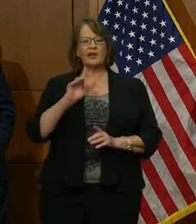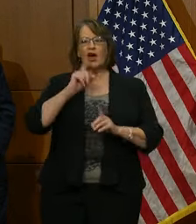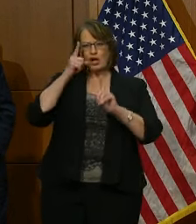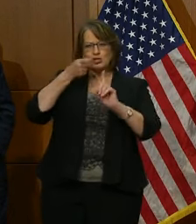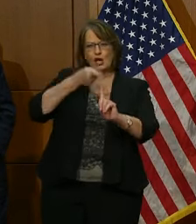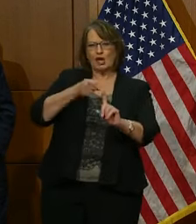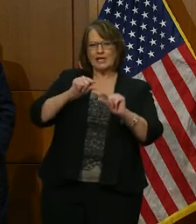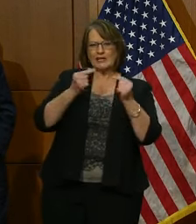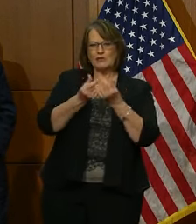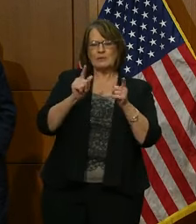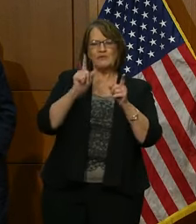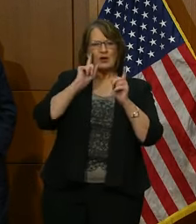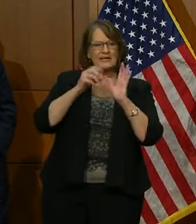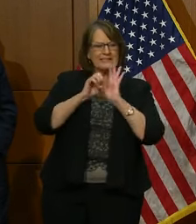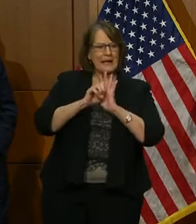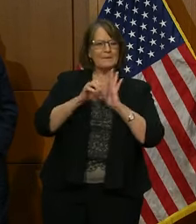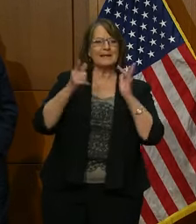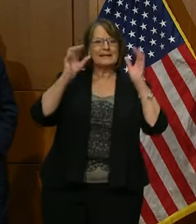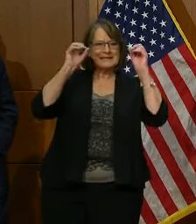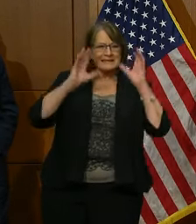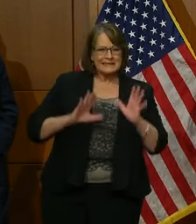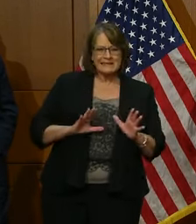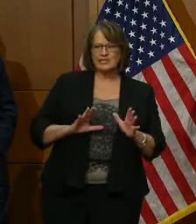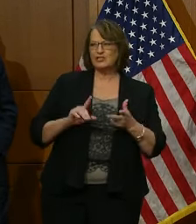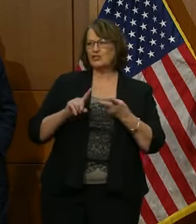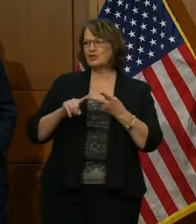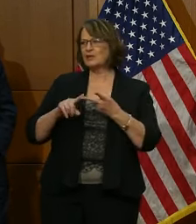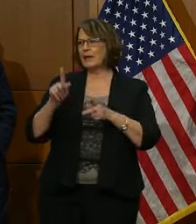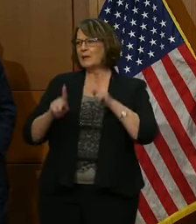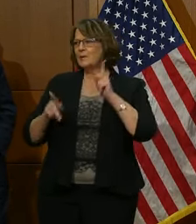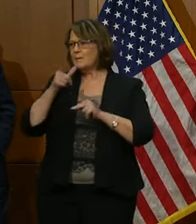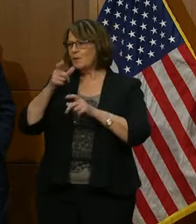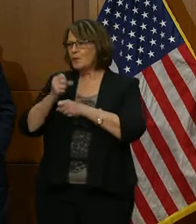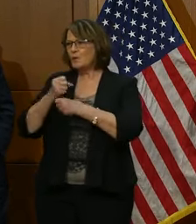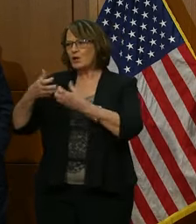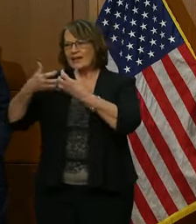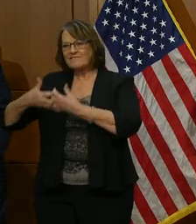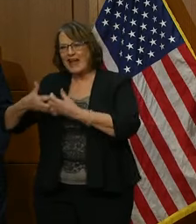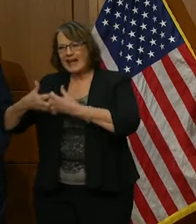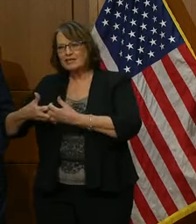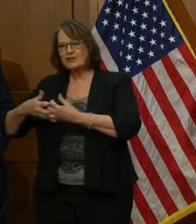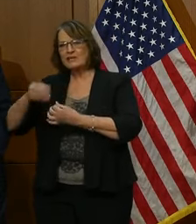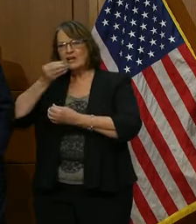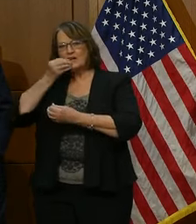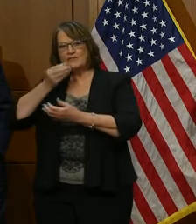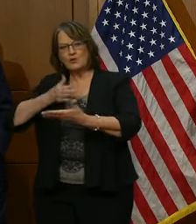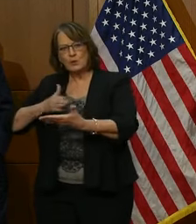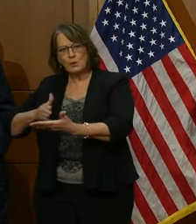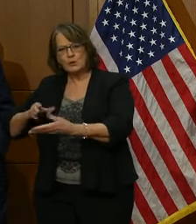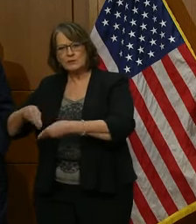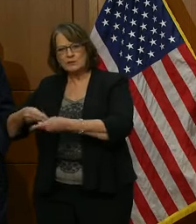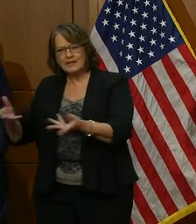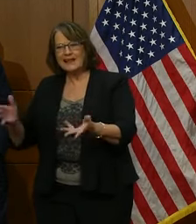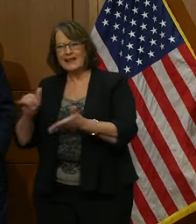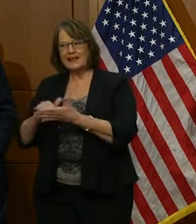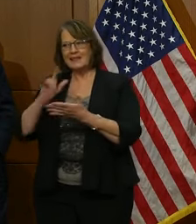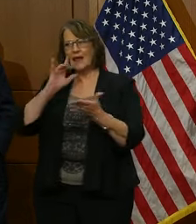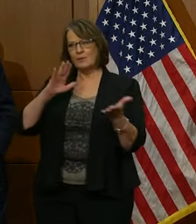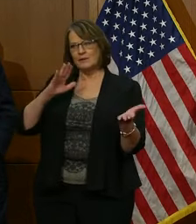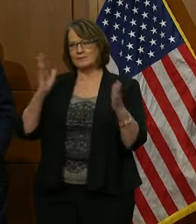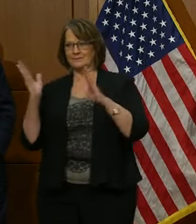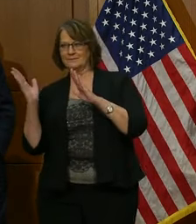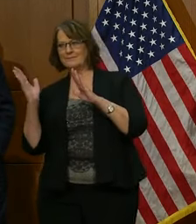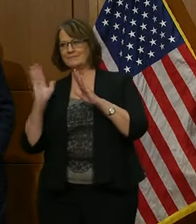for example, teachers and people who work in factories and in food service, that will skew to minority populations in many of our